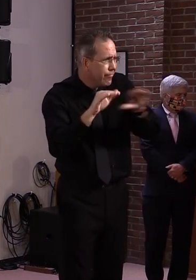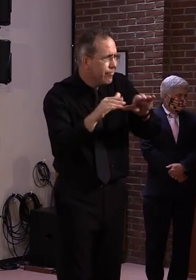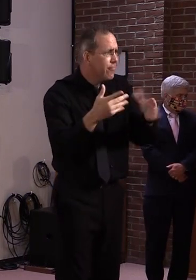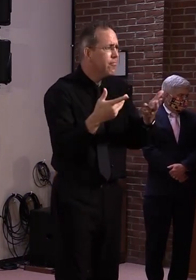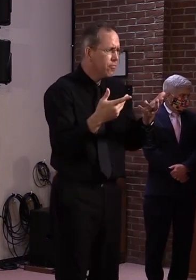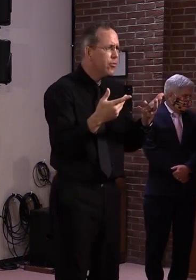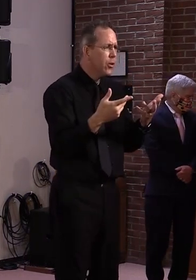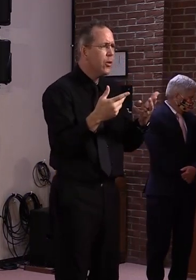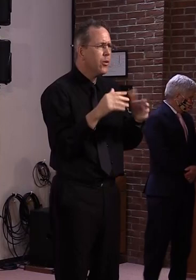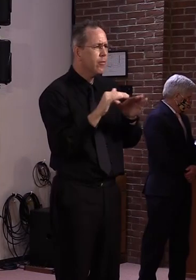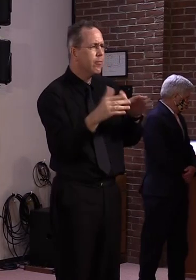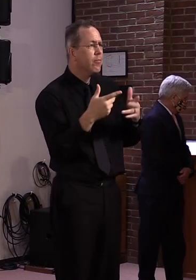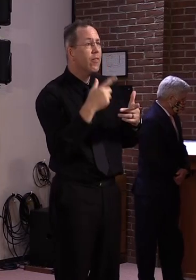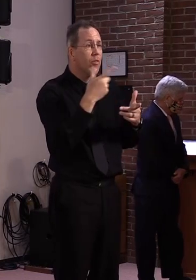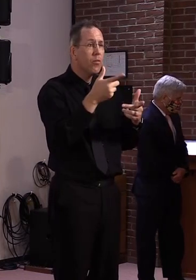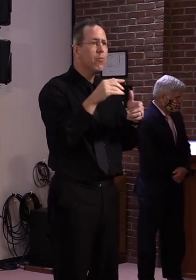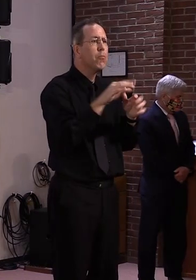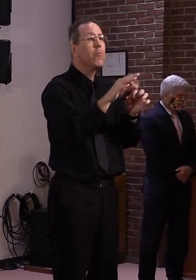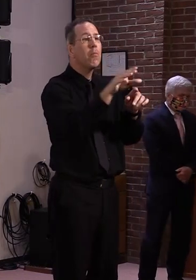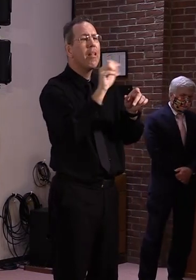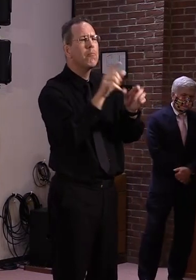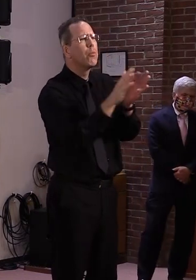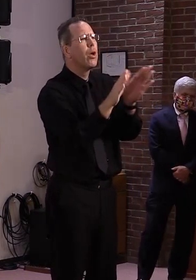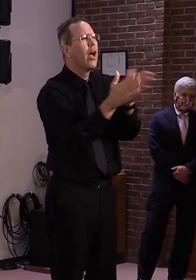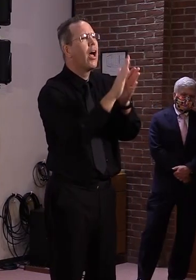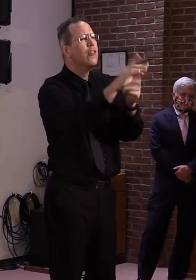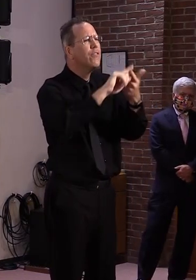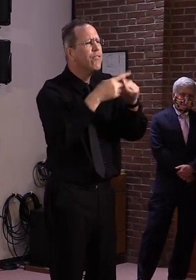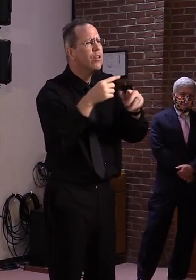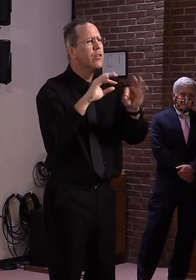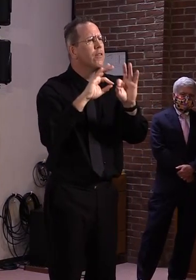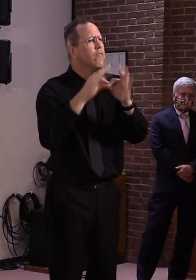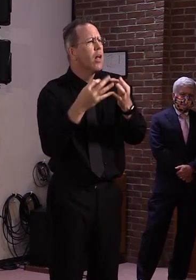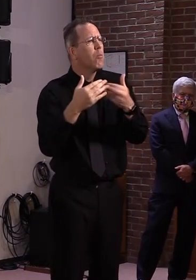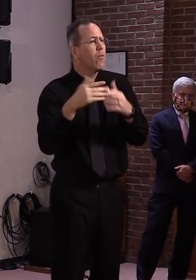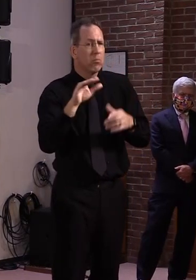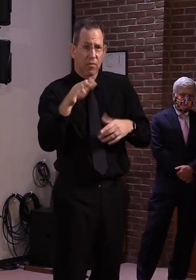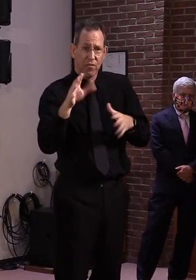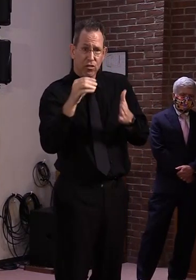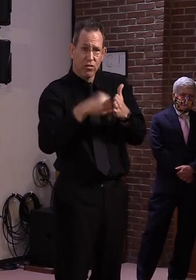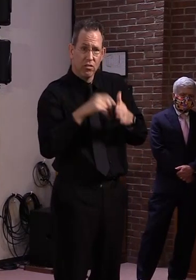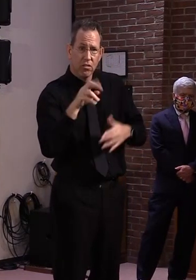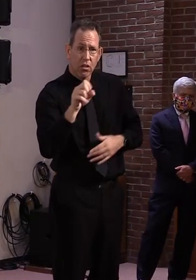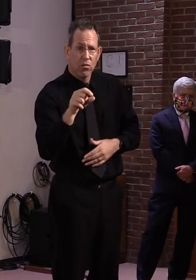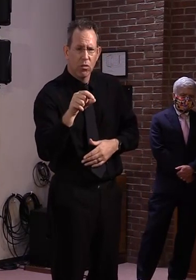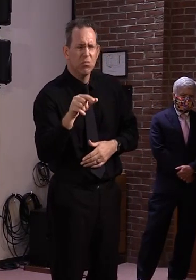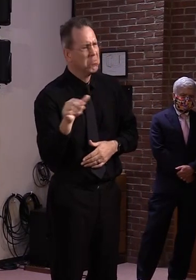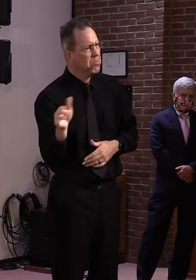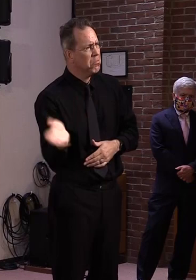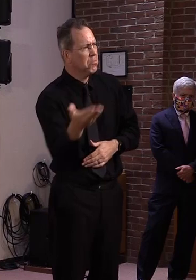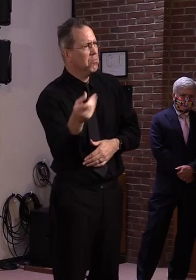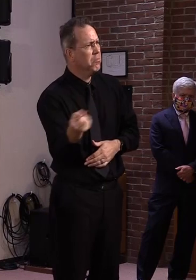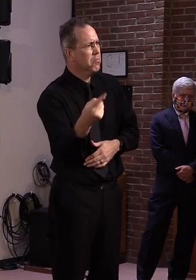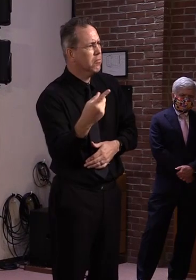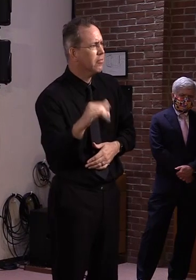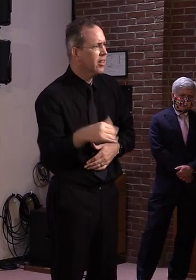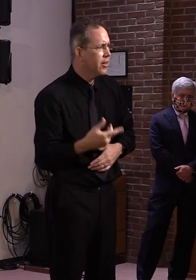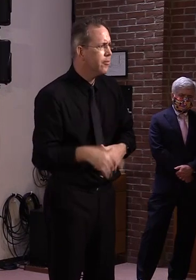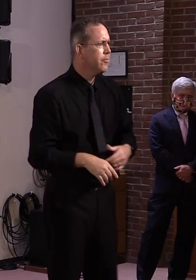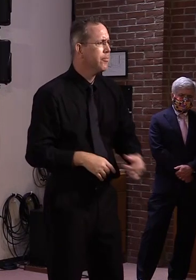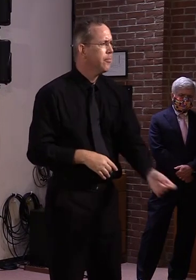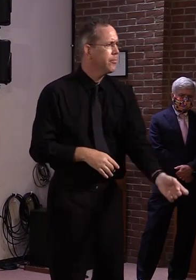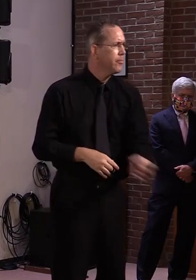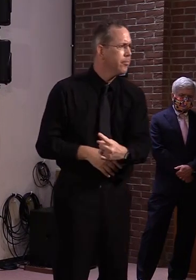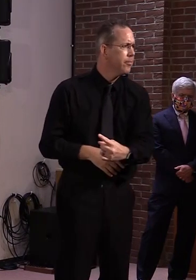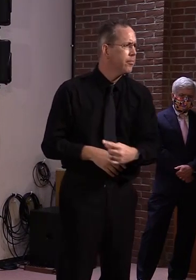engage, um, we're all ears. Sean, can connect to you directly to, uh, Jason Broughton, who's heading our, our census efforts.